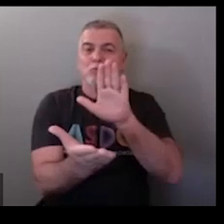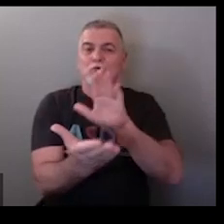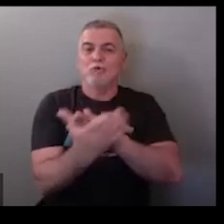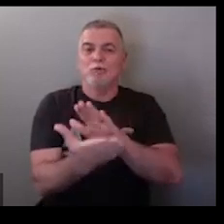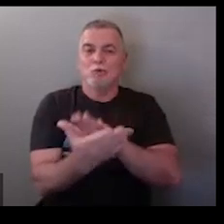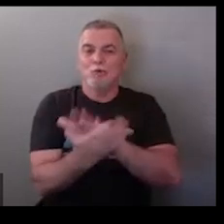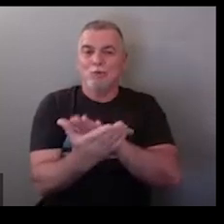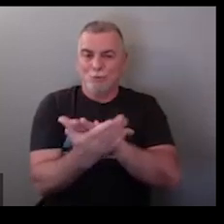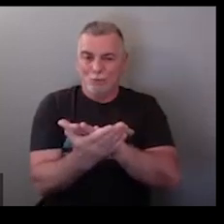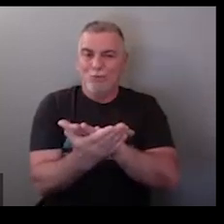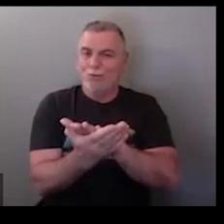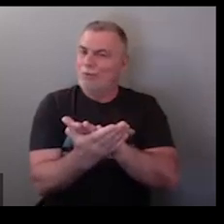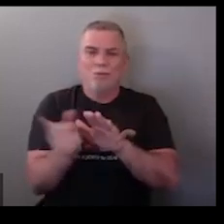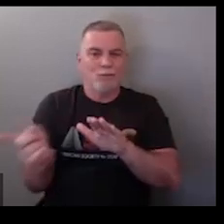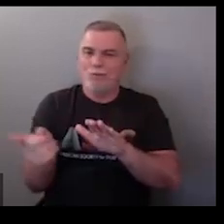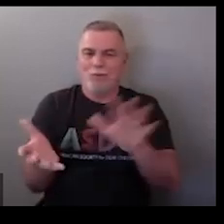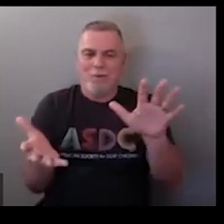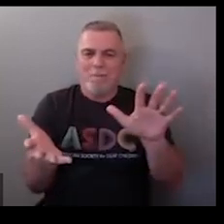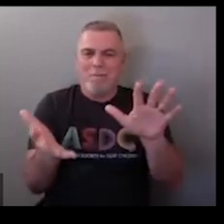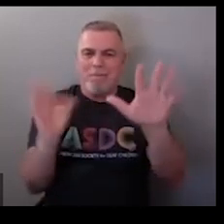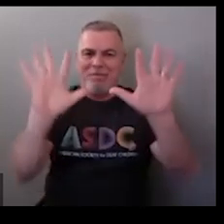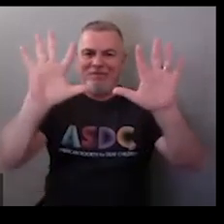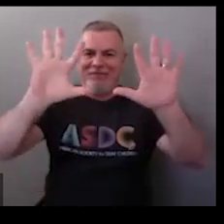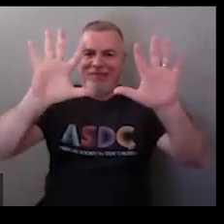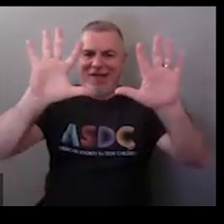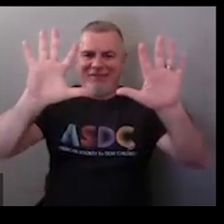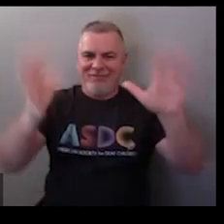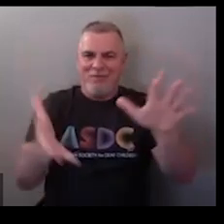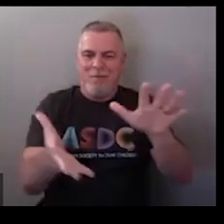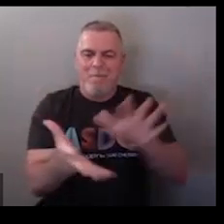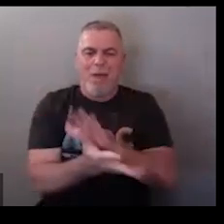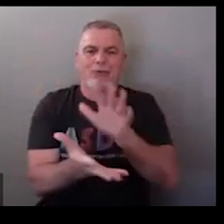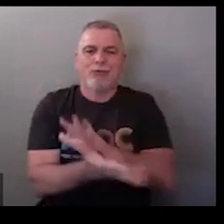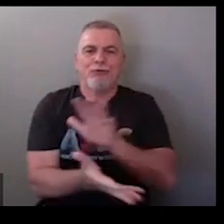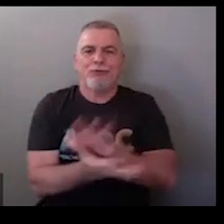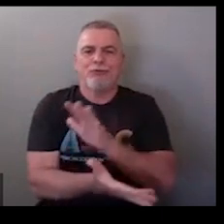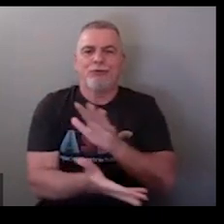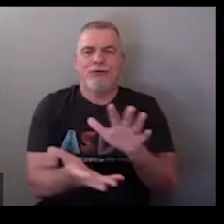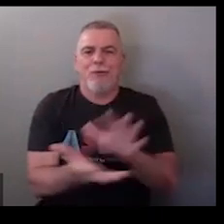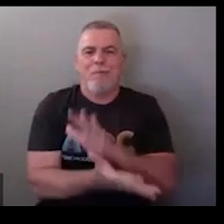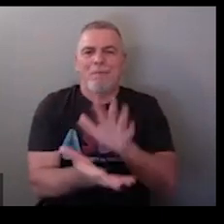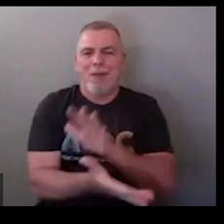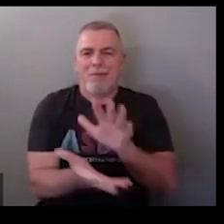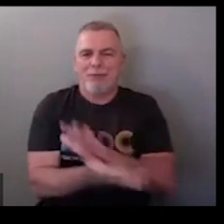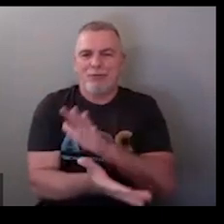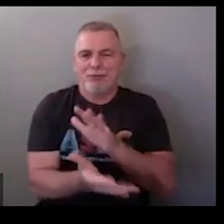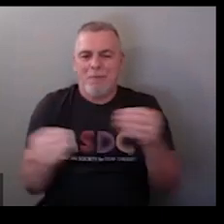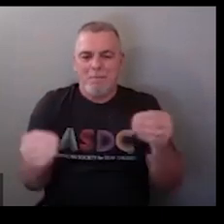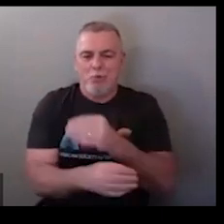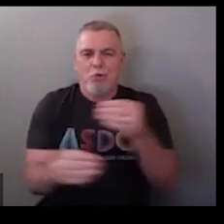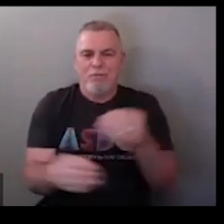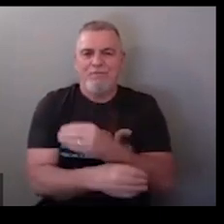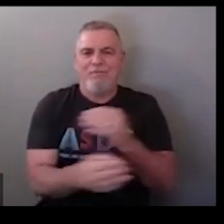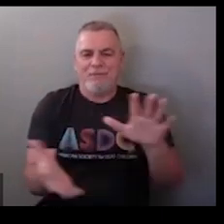now remember school looks a little different paper you have your open fives and the movement is a slight